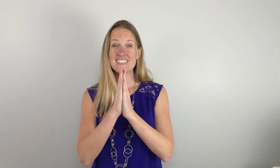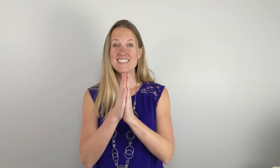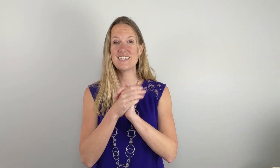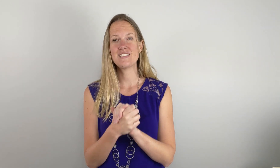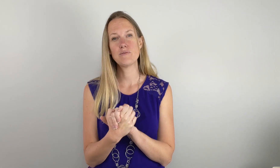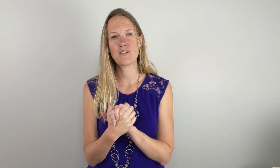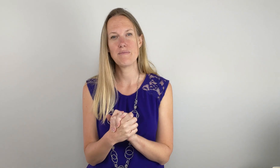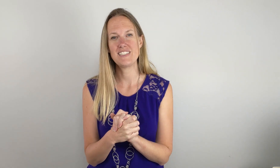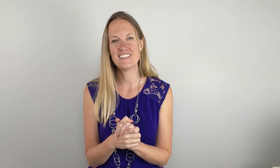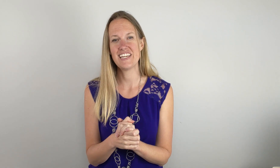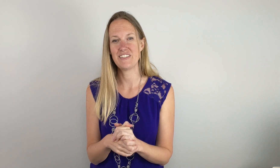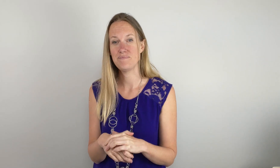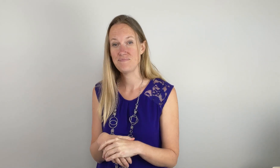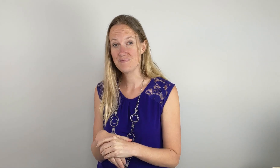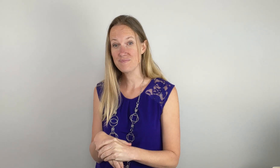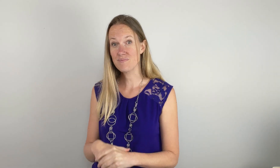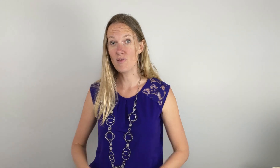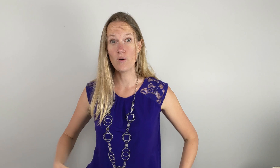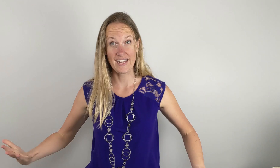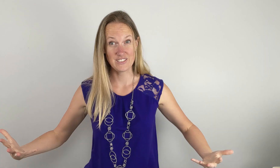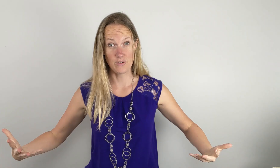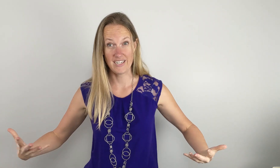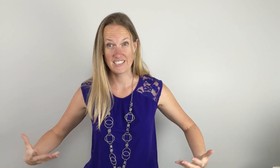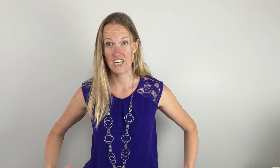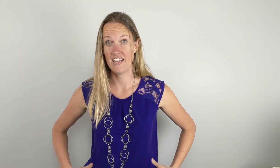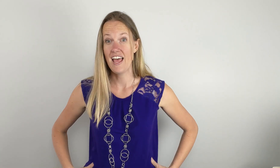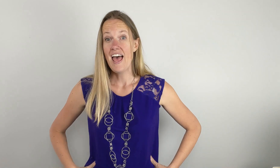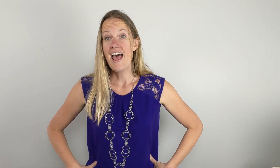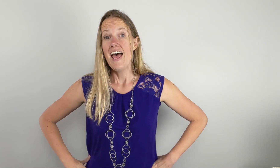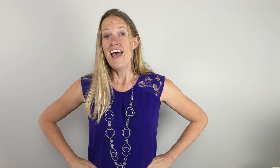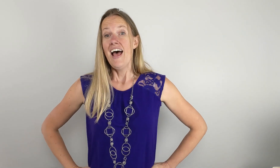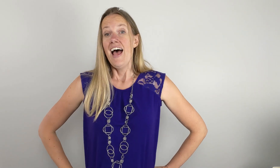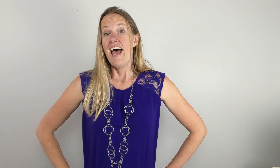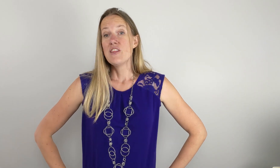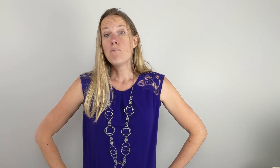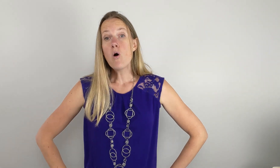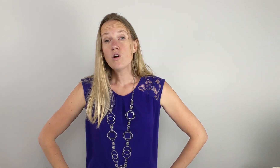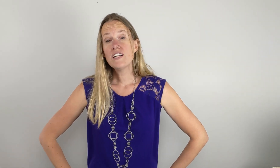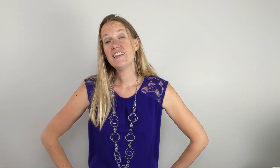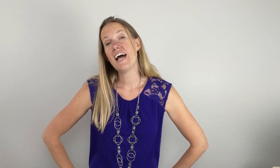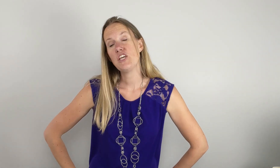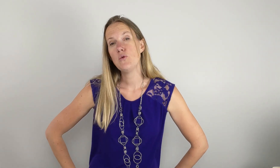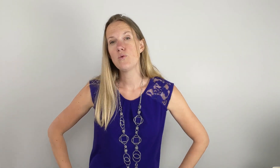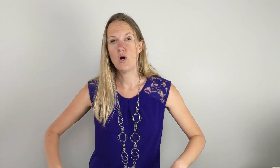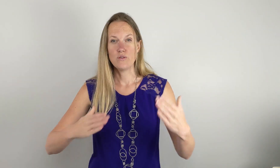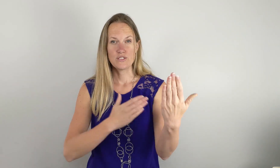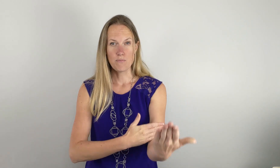consider subscribing to the channel. Okay so getting started. And the morning that you rose. So